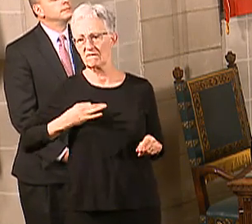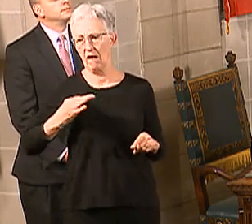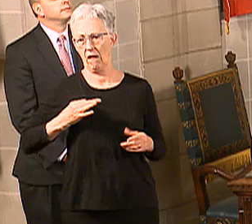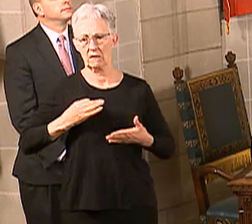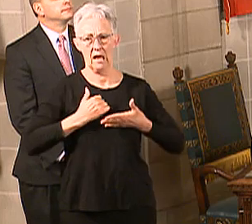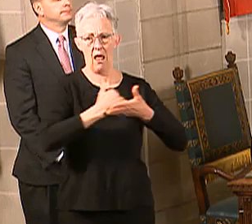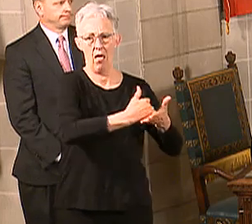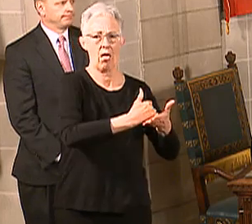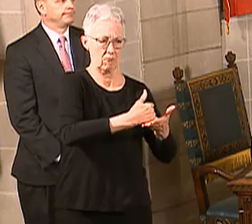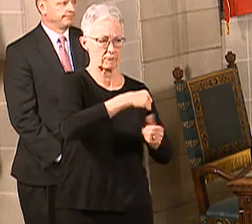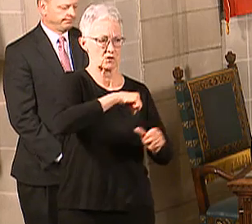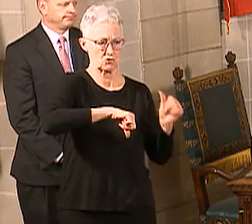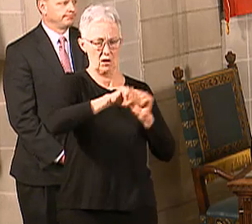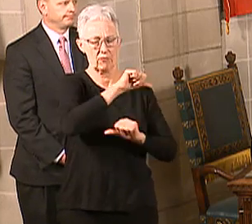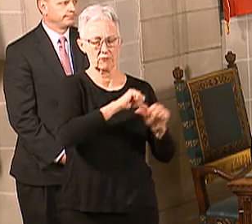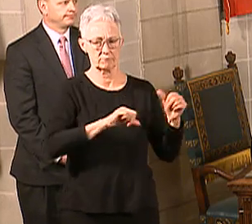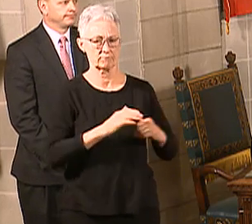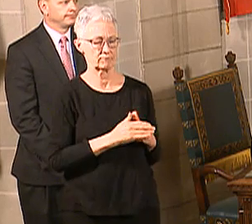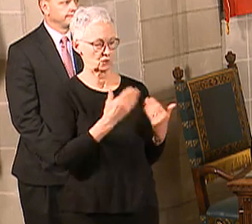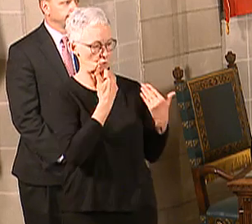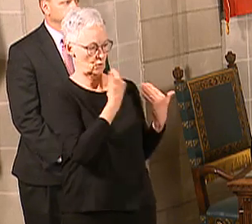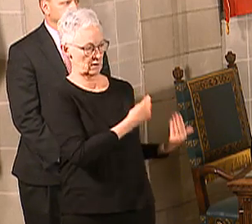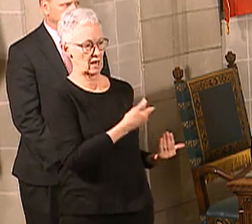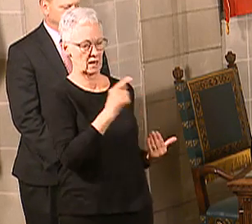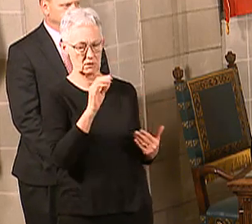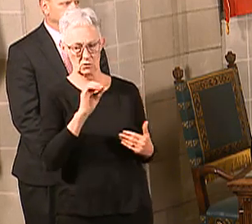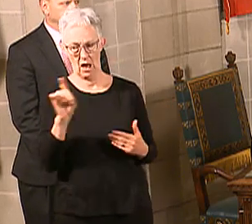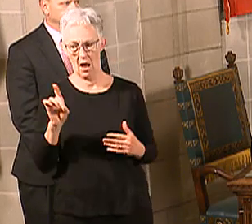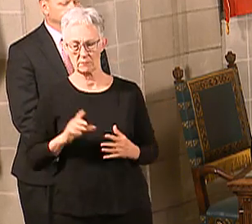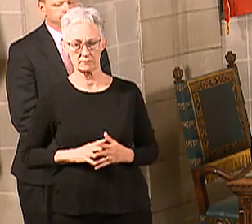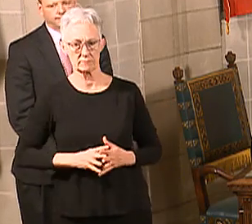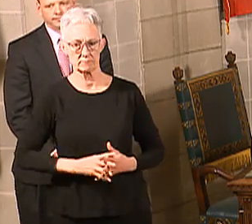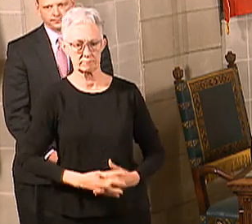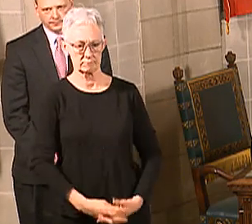and see who needs help. So thank you very much, Todd, for that important message.